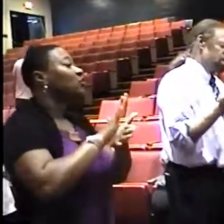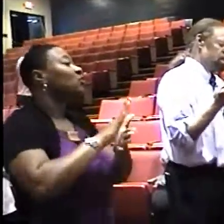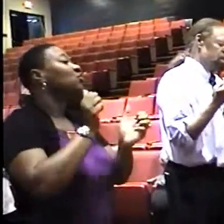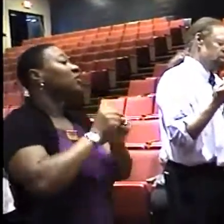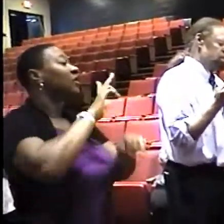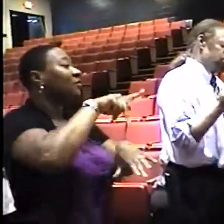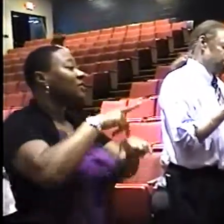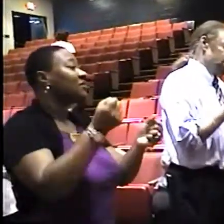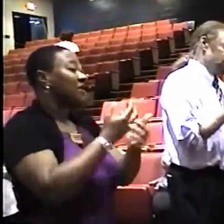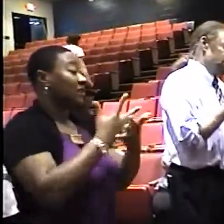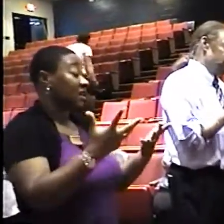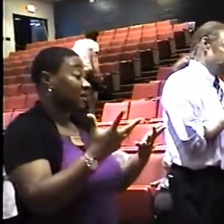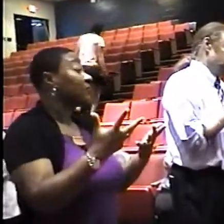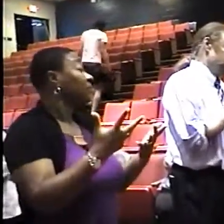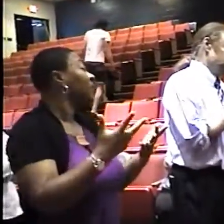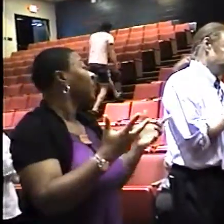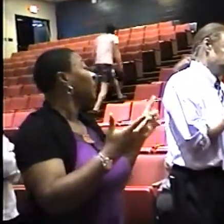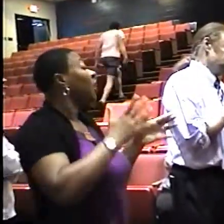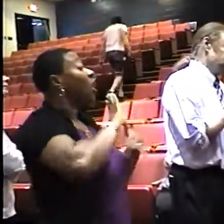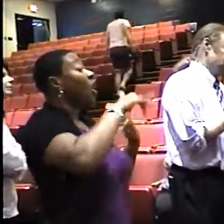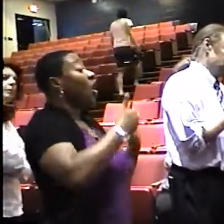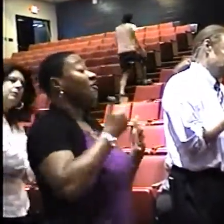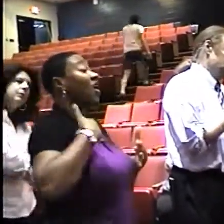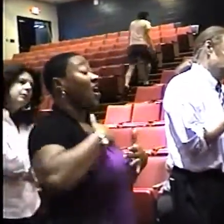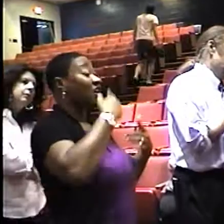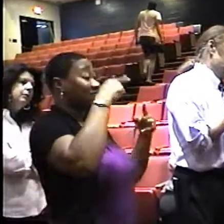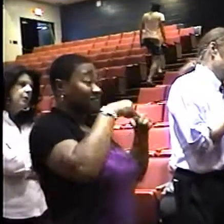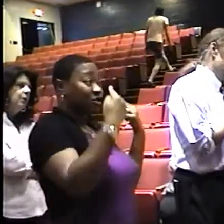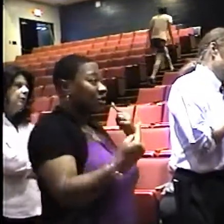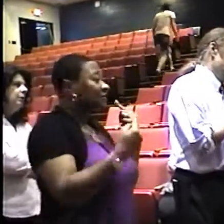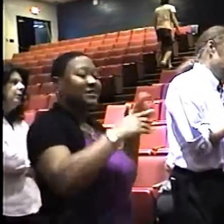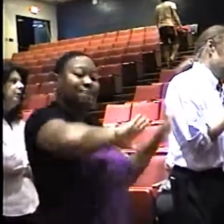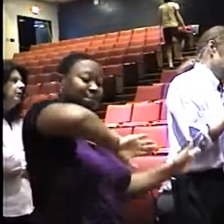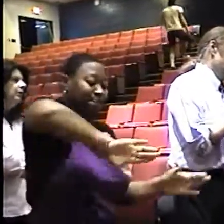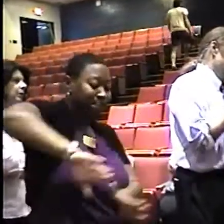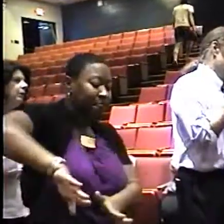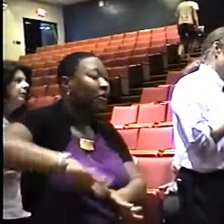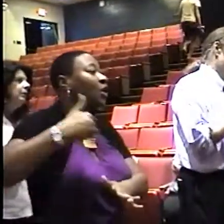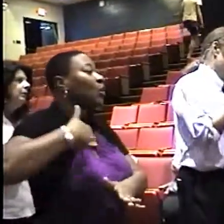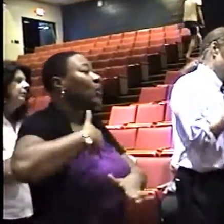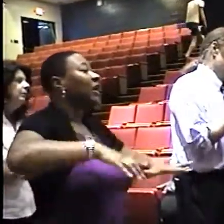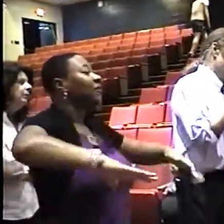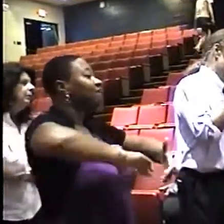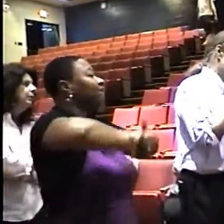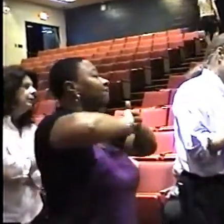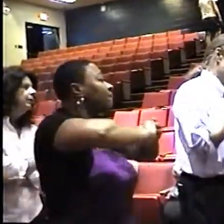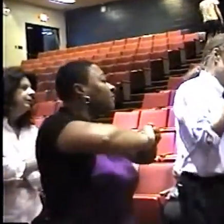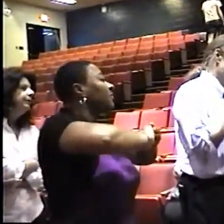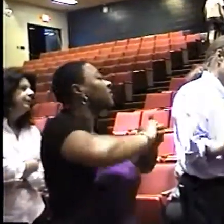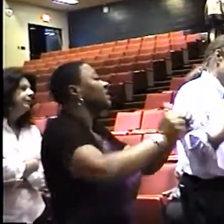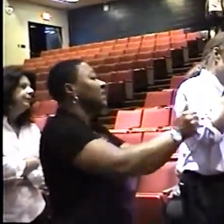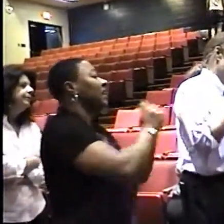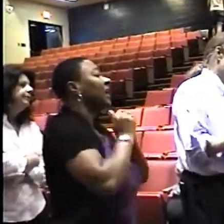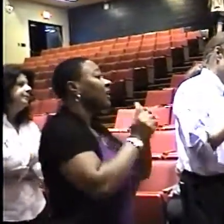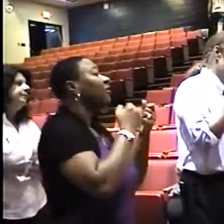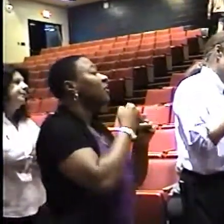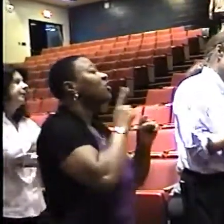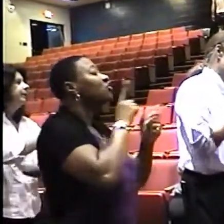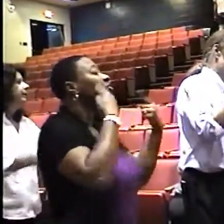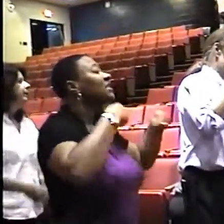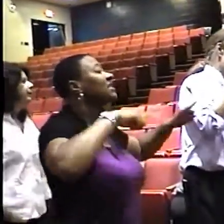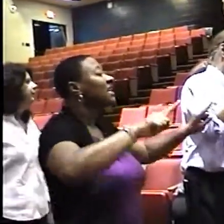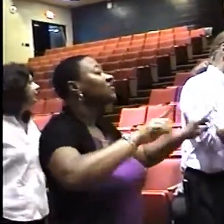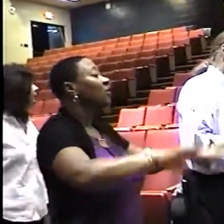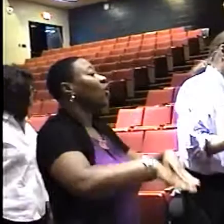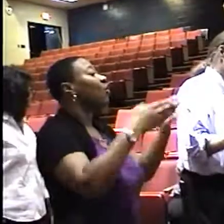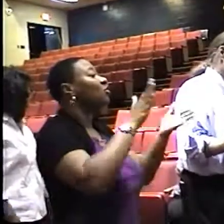the last sentence. Let us put any and all of our differences aside and join hands now in total unity to ensure the successful opening of